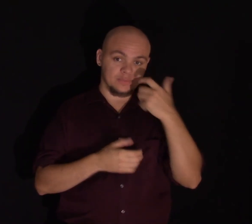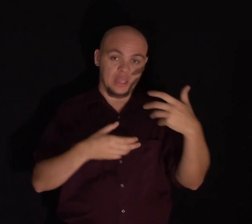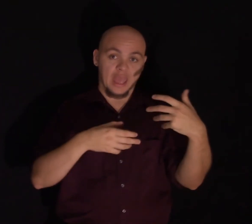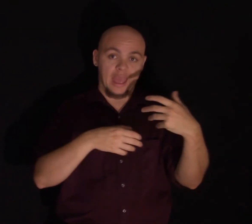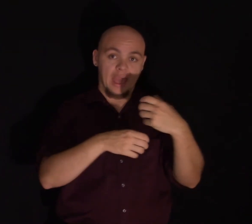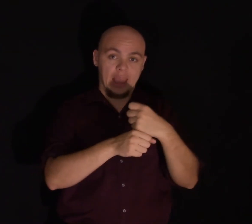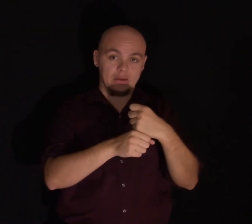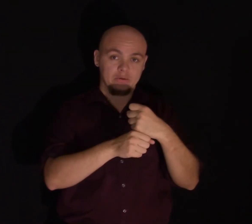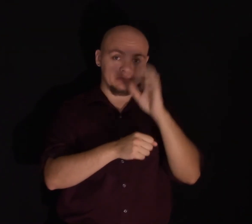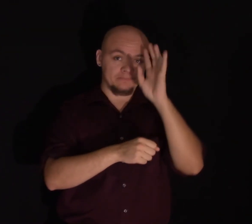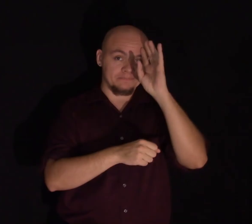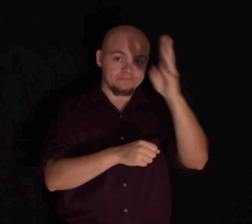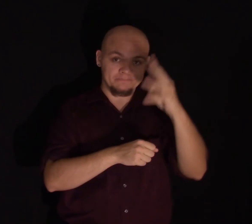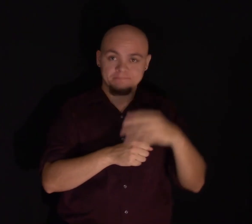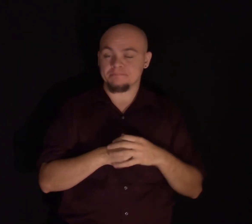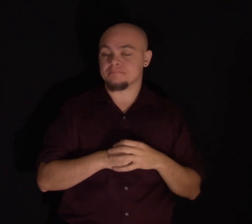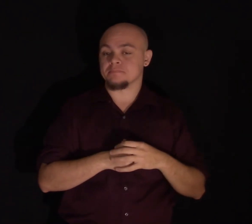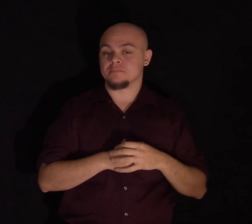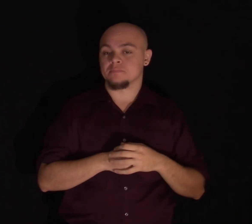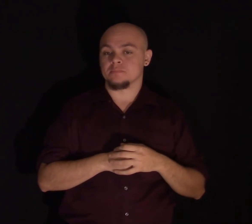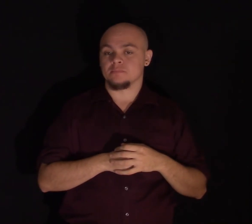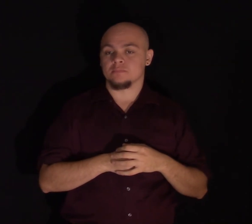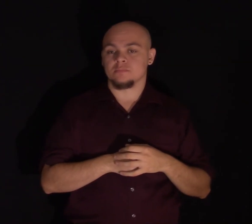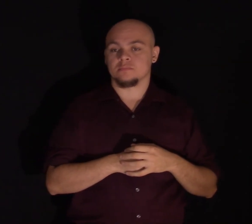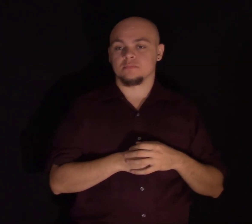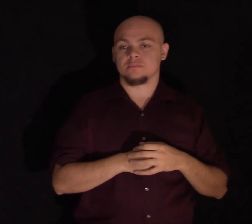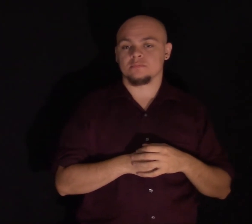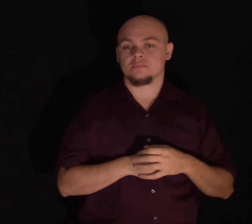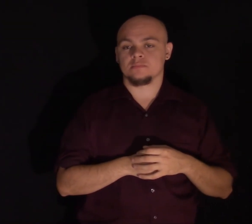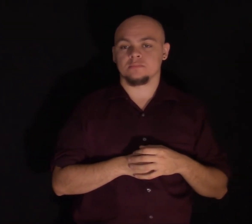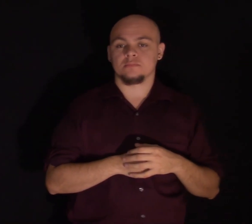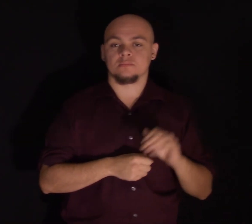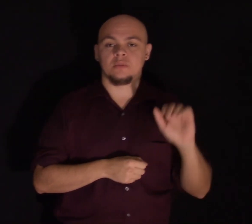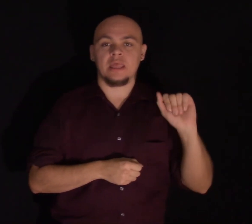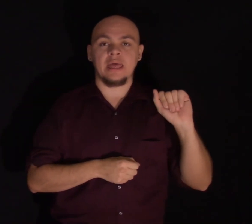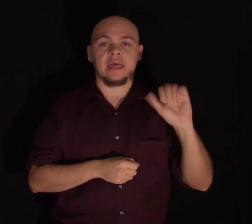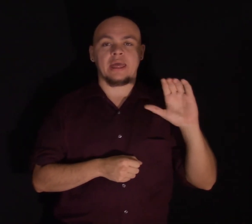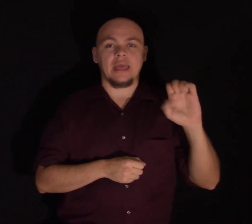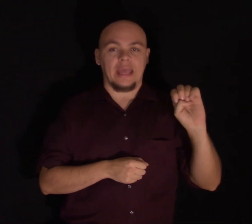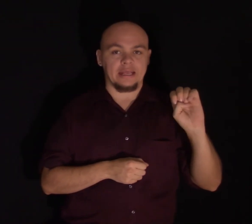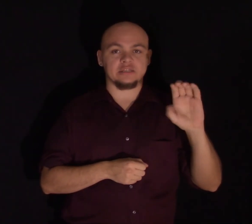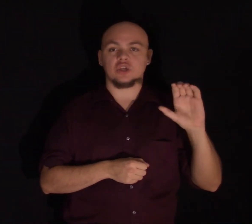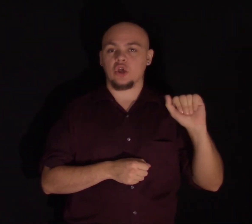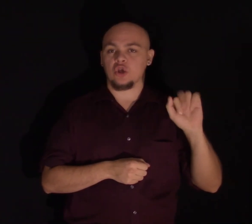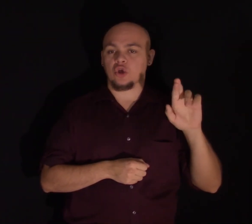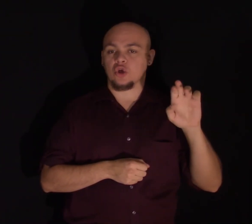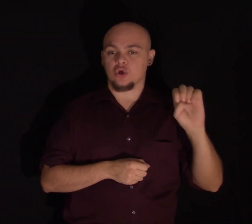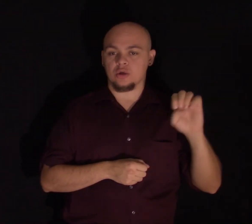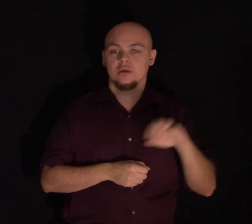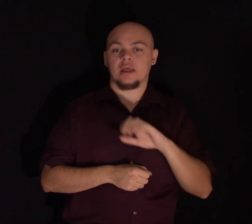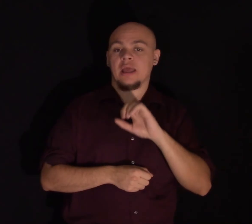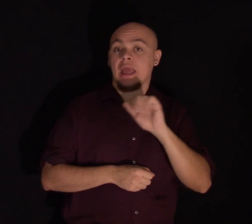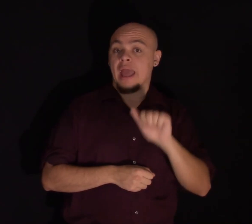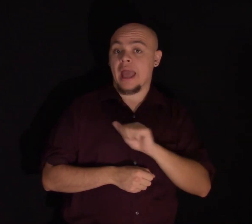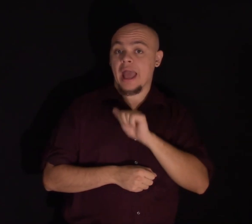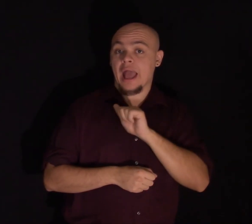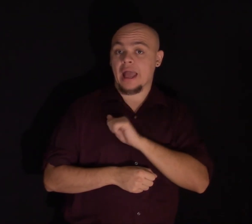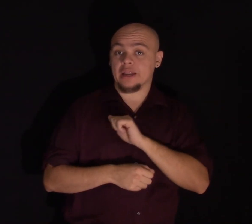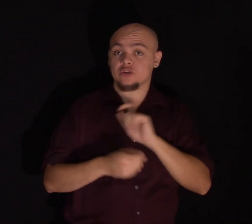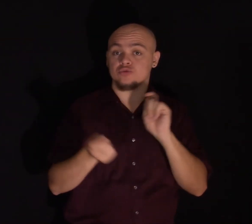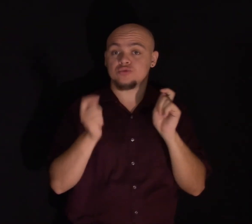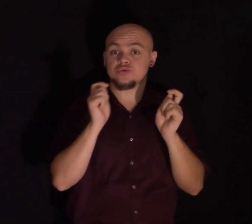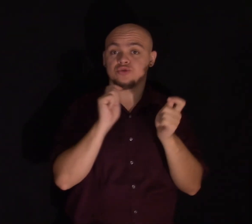invented called your ACE card. Attitude changes everything.